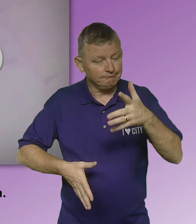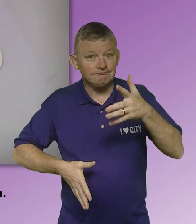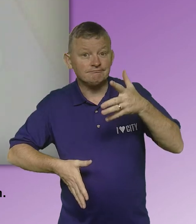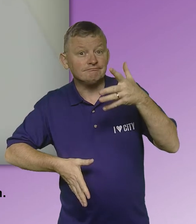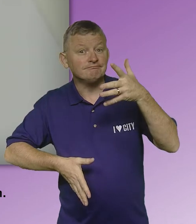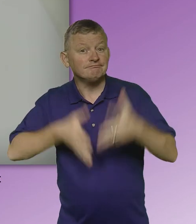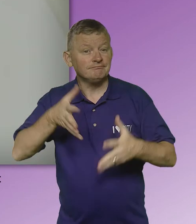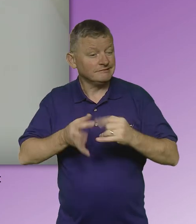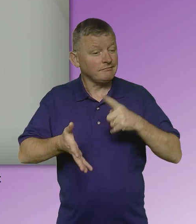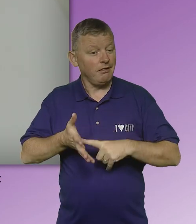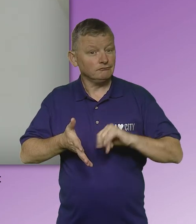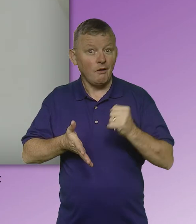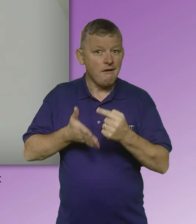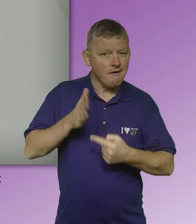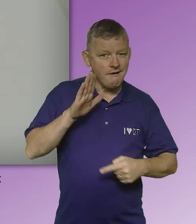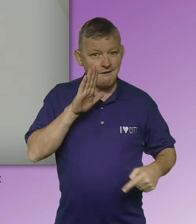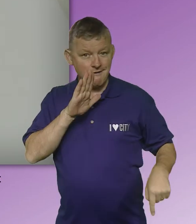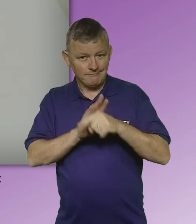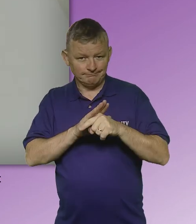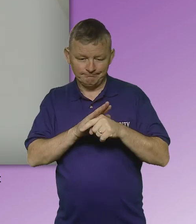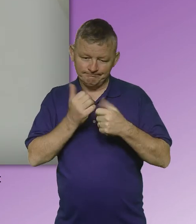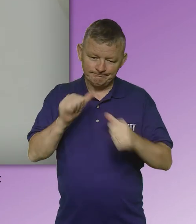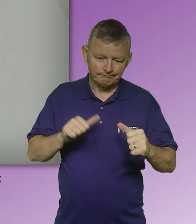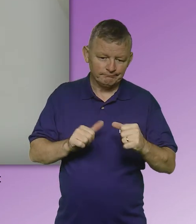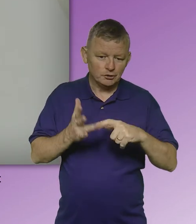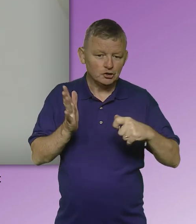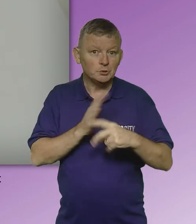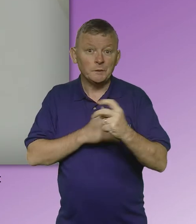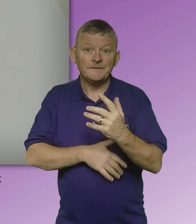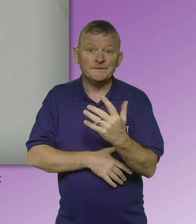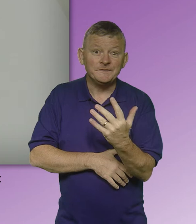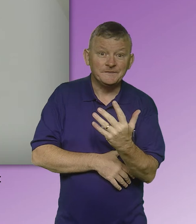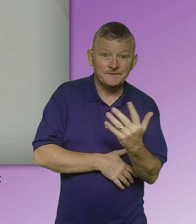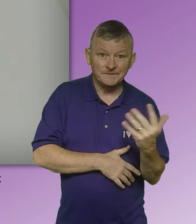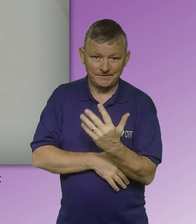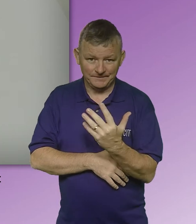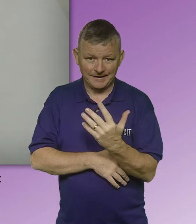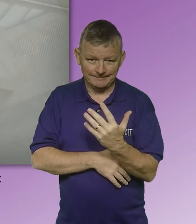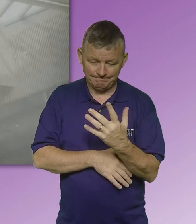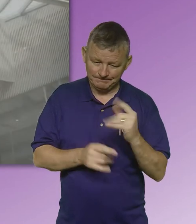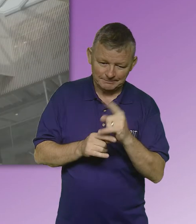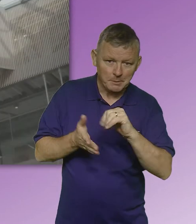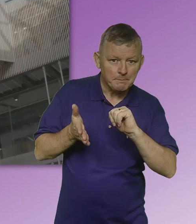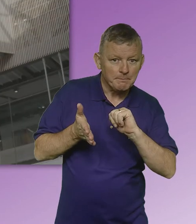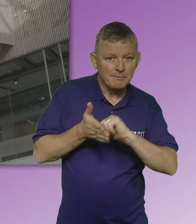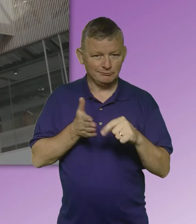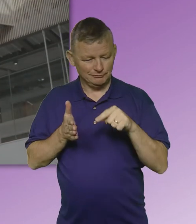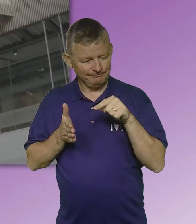The British Sign Language Scotland Act was passed in October 2015 with the subsequent publication